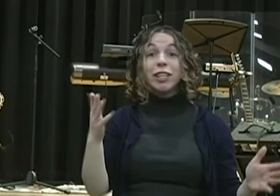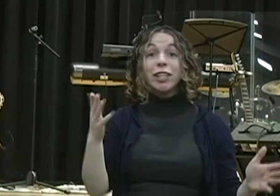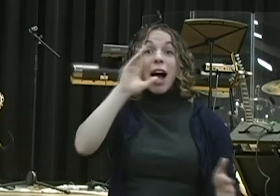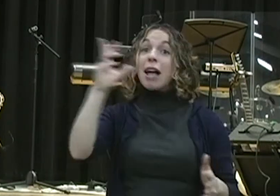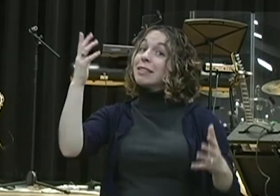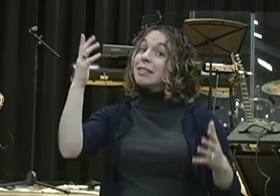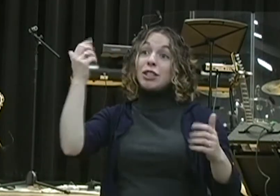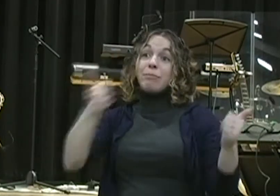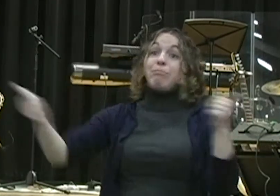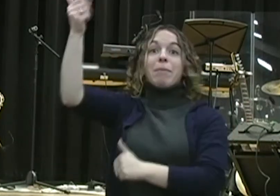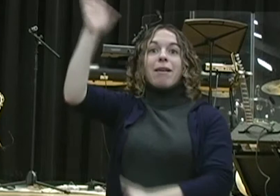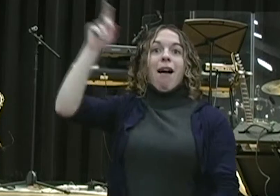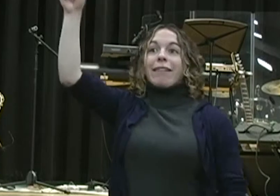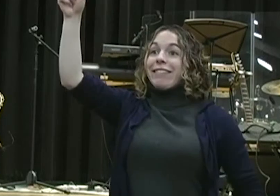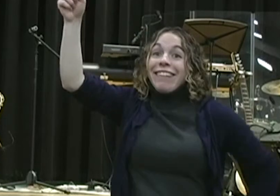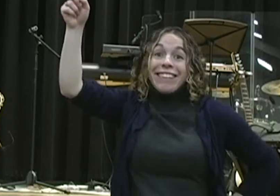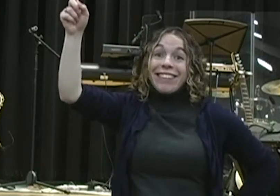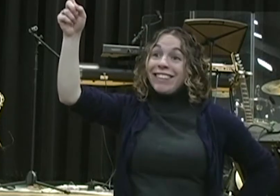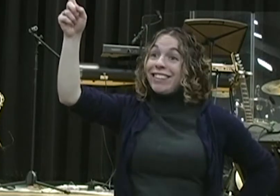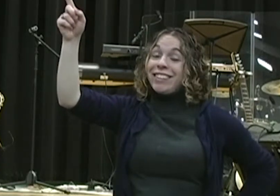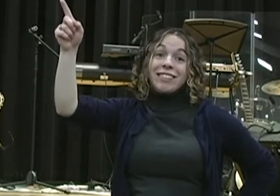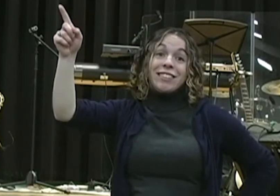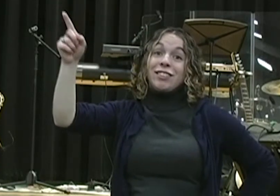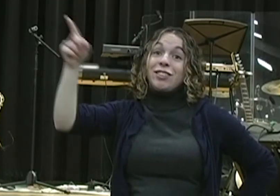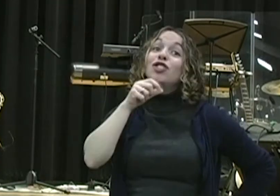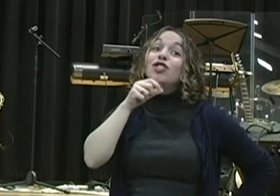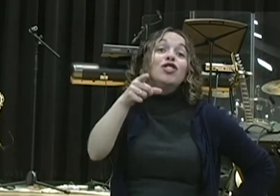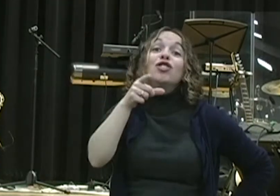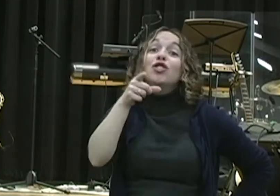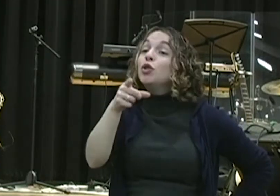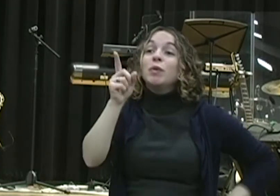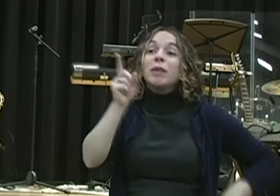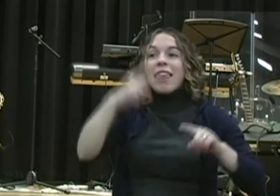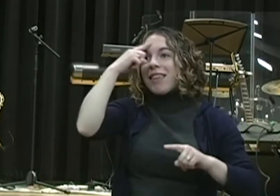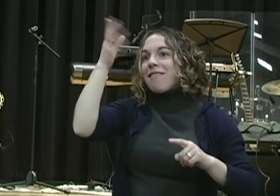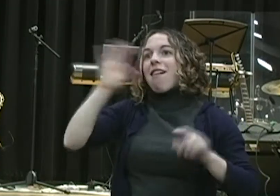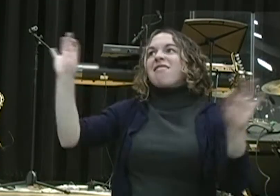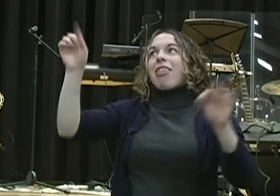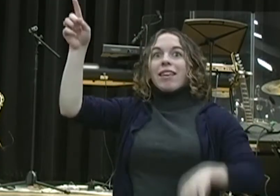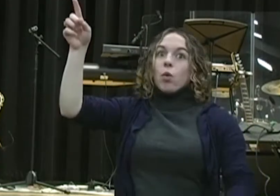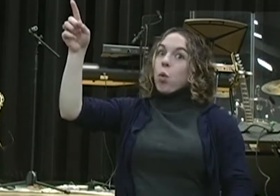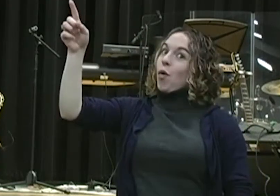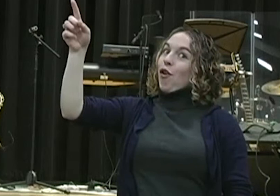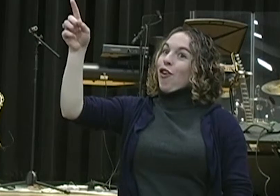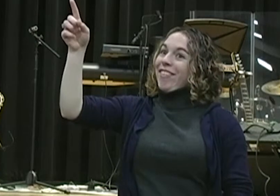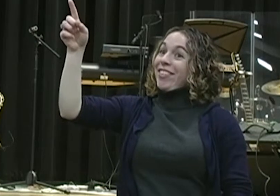sit back here and wait for my deliverance. No, he jumped into history through prayer and fasting. He literally, he literally dove